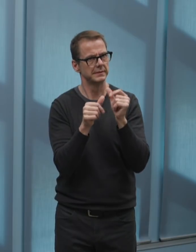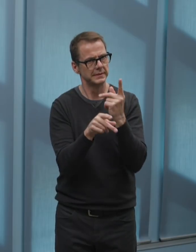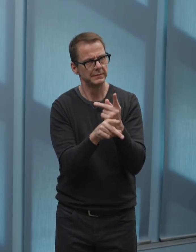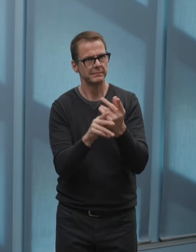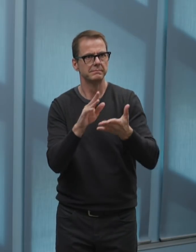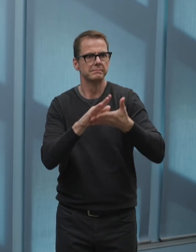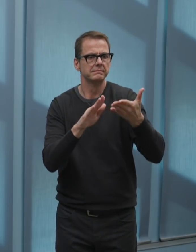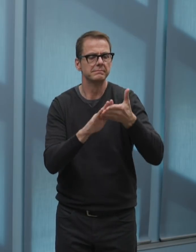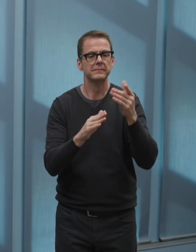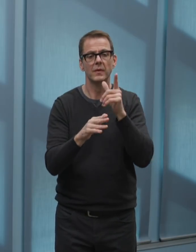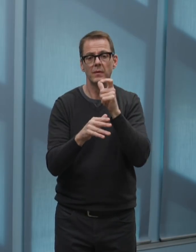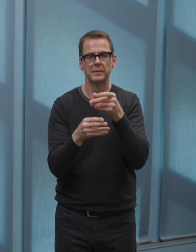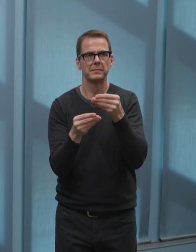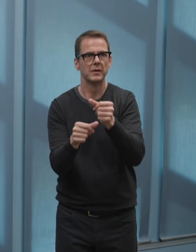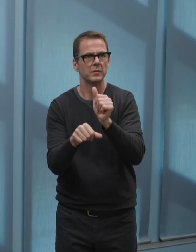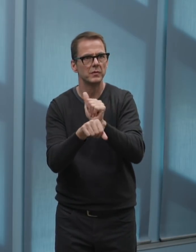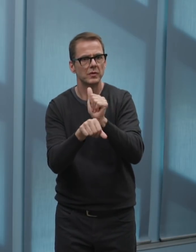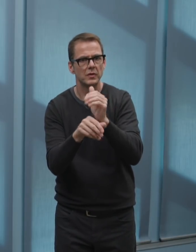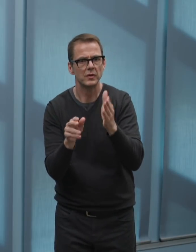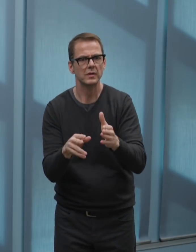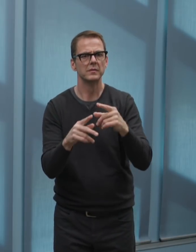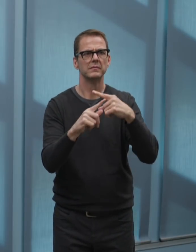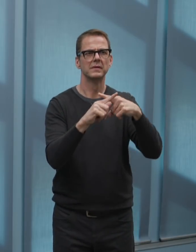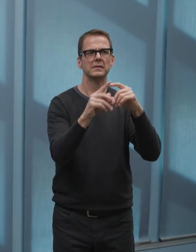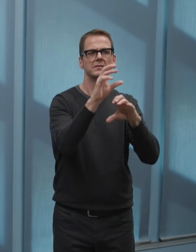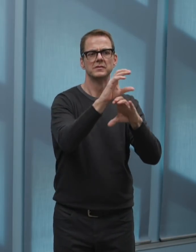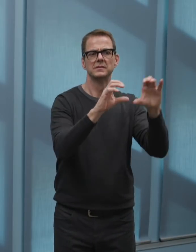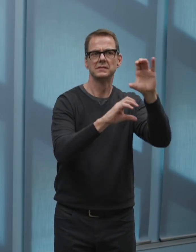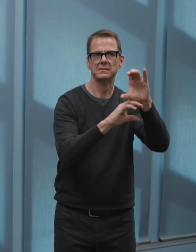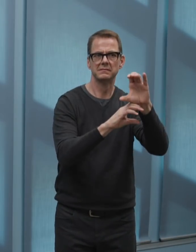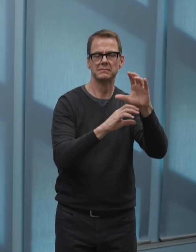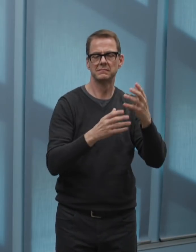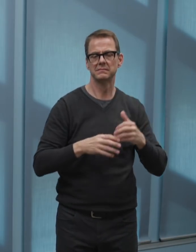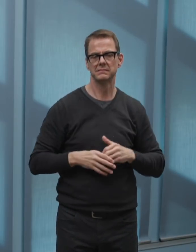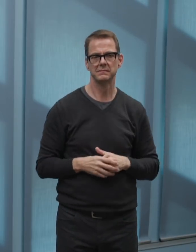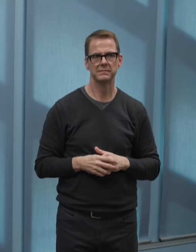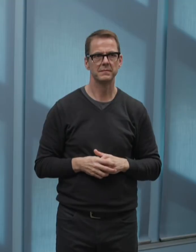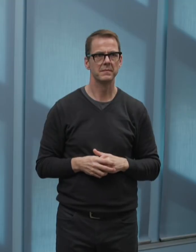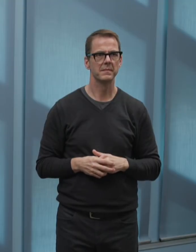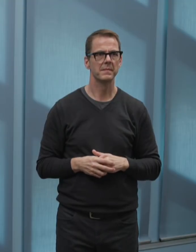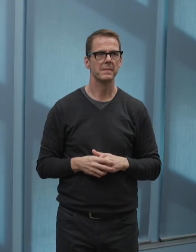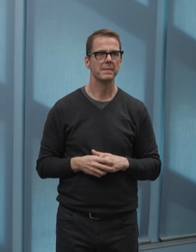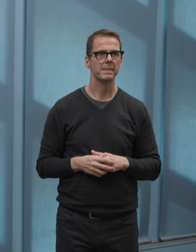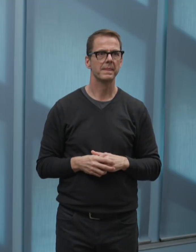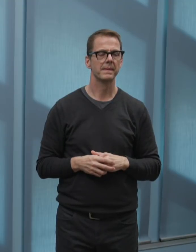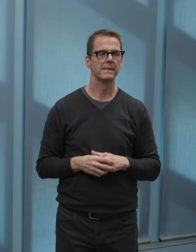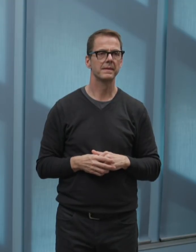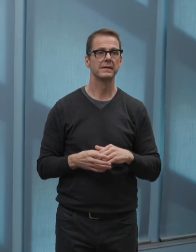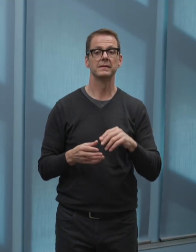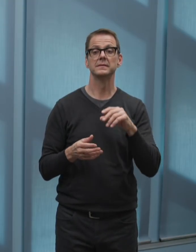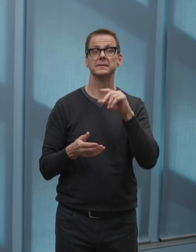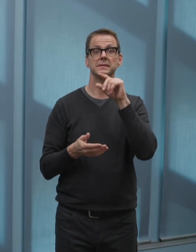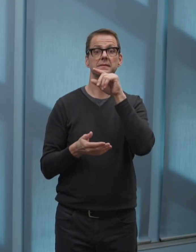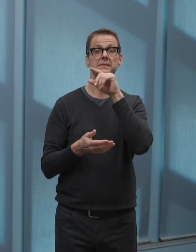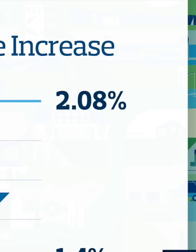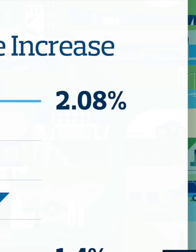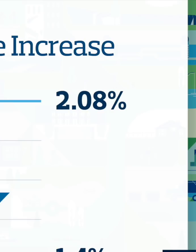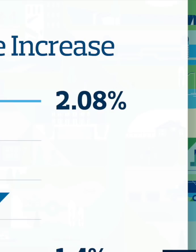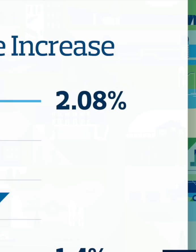overall tax rate for municipal and education tax combined is a 0.8 percent reduction for residential